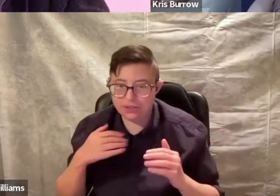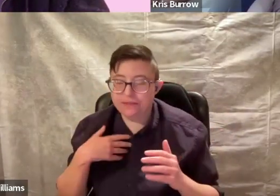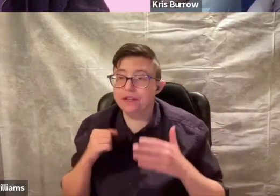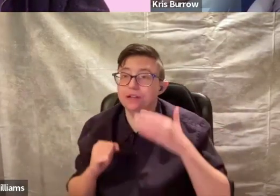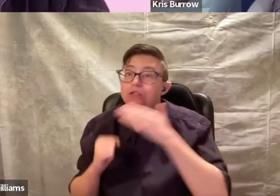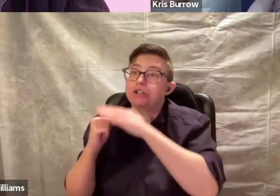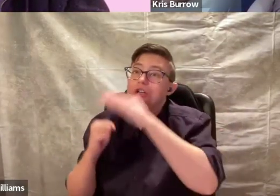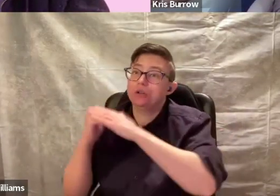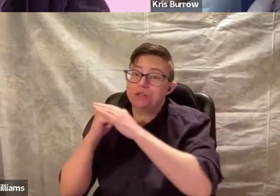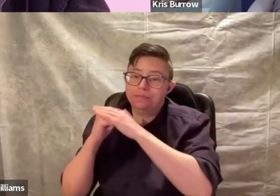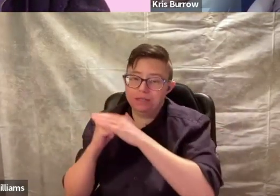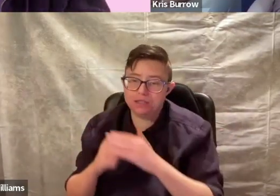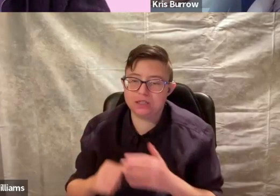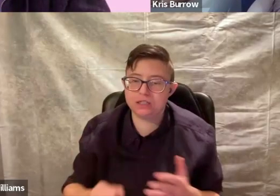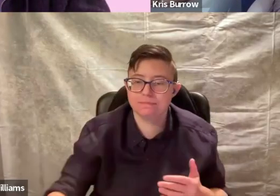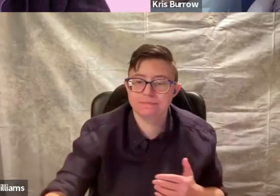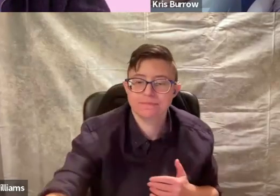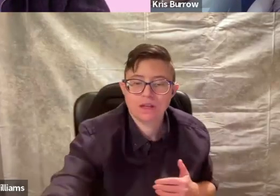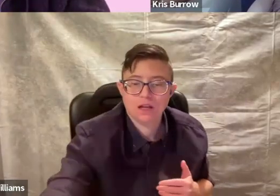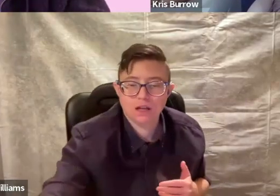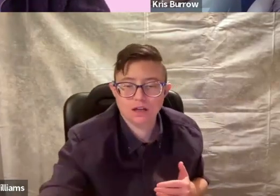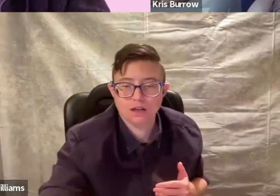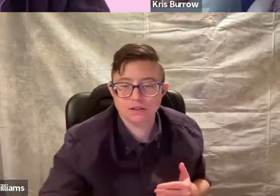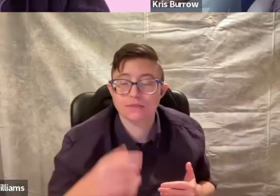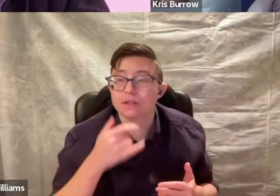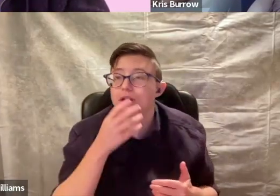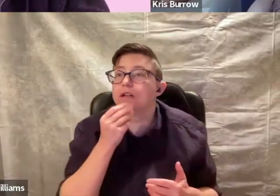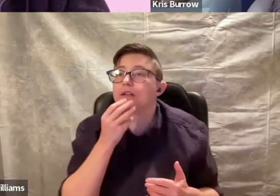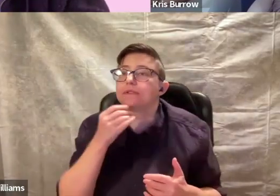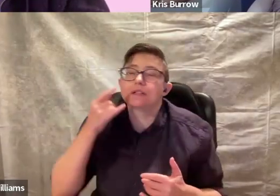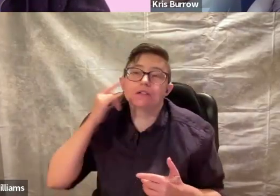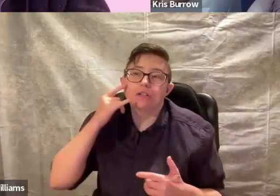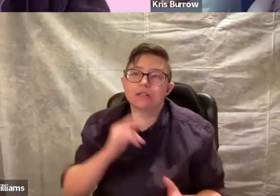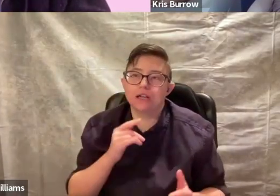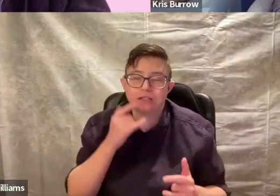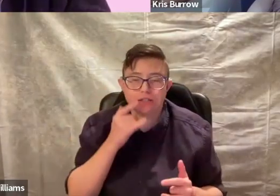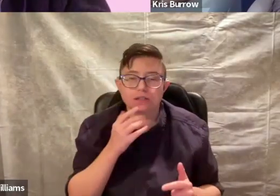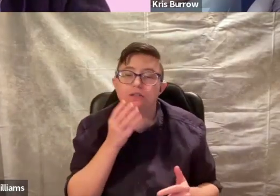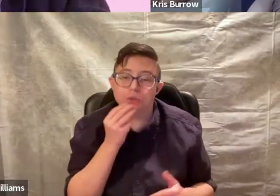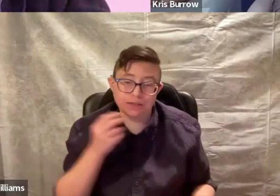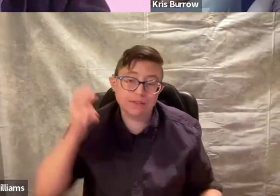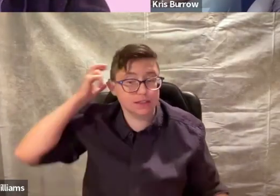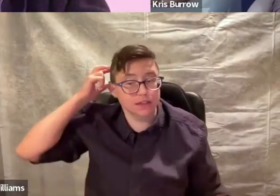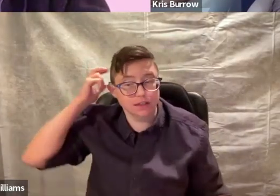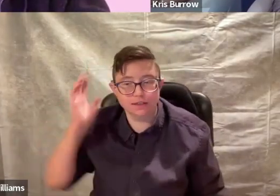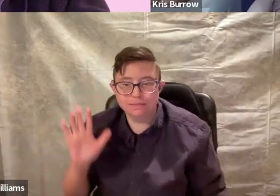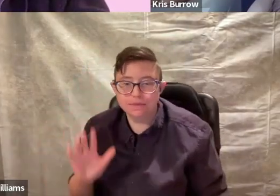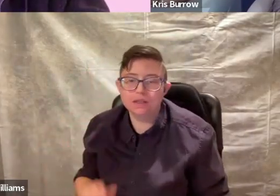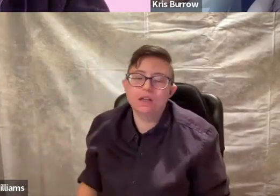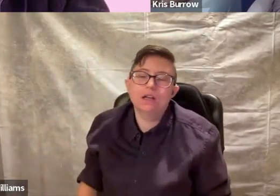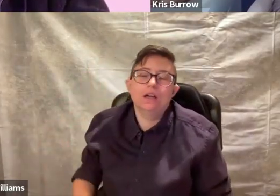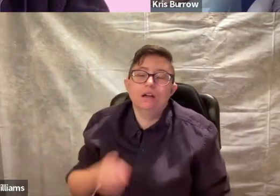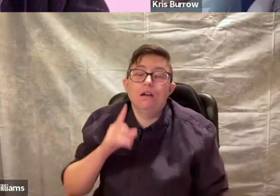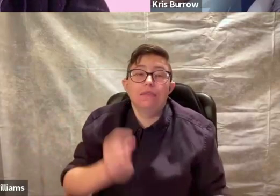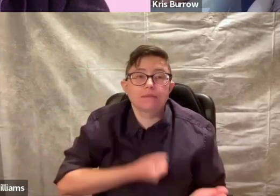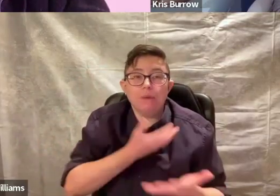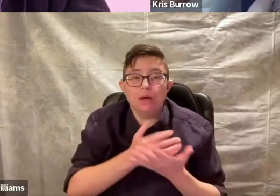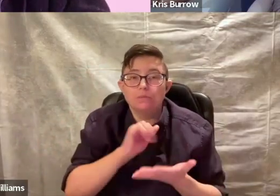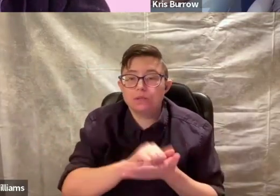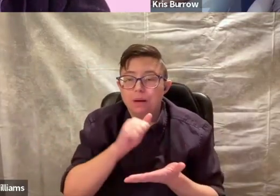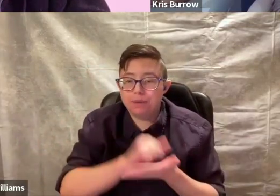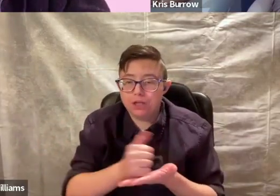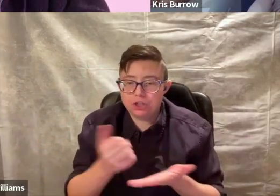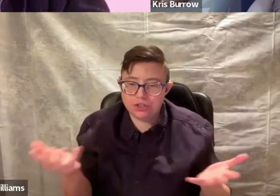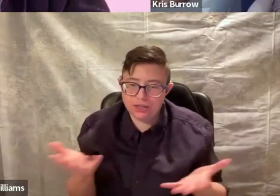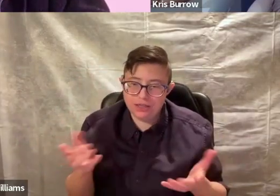levels and their threshold limits. And they have hearing tests using the CI. This